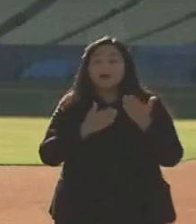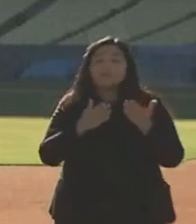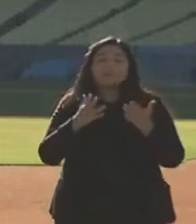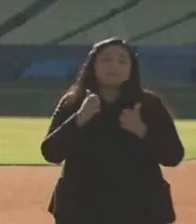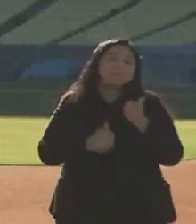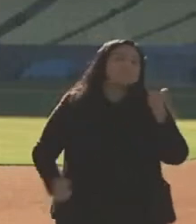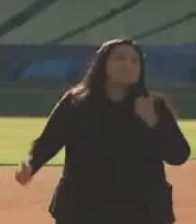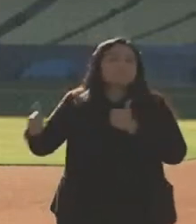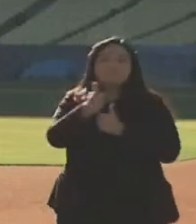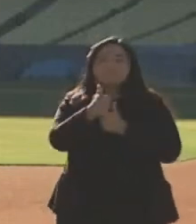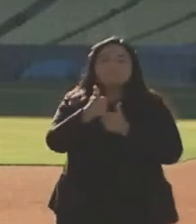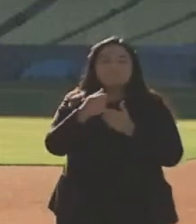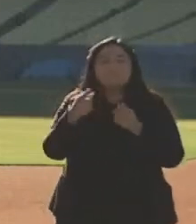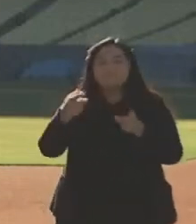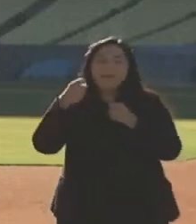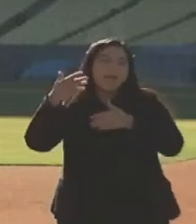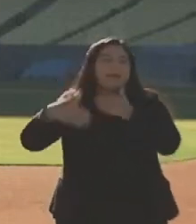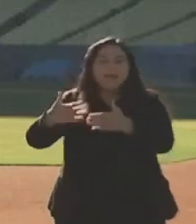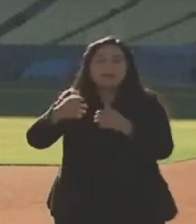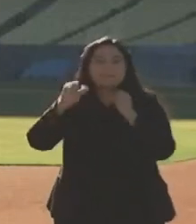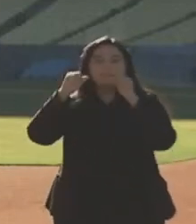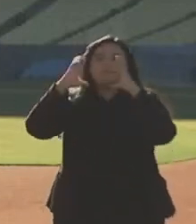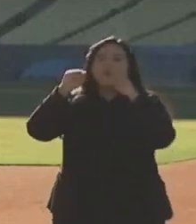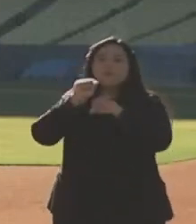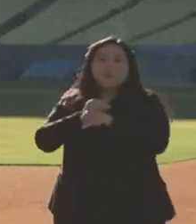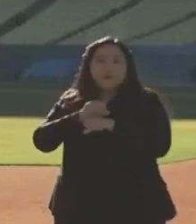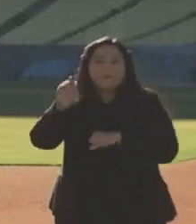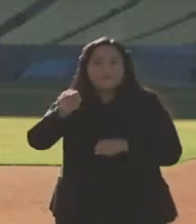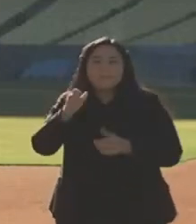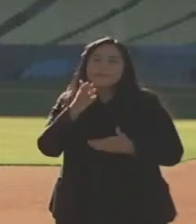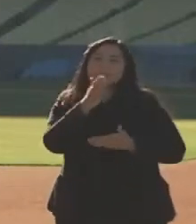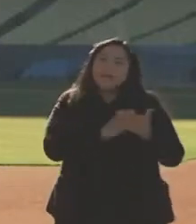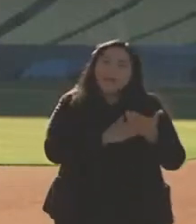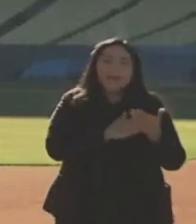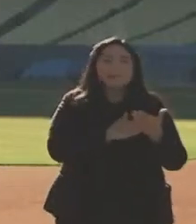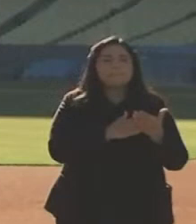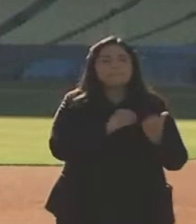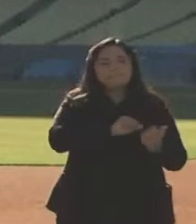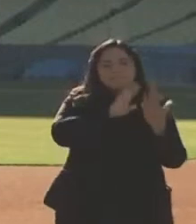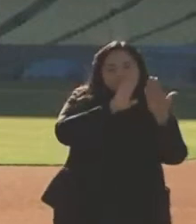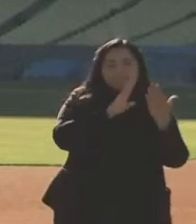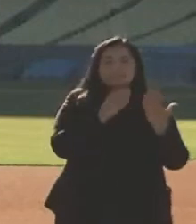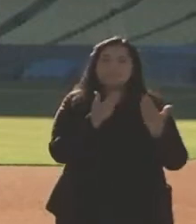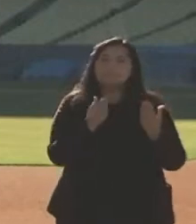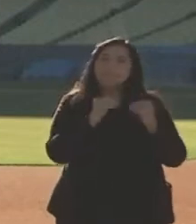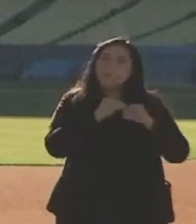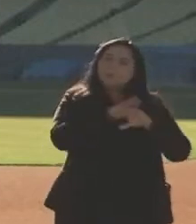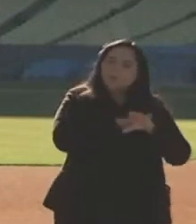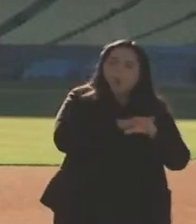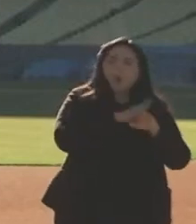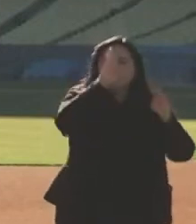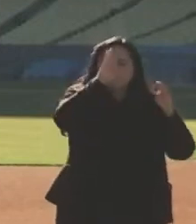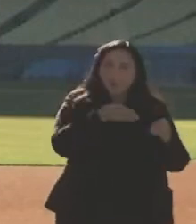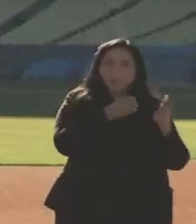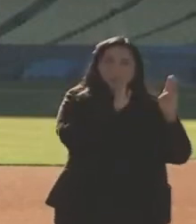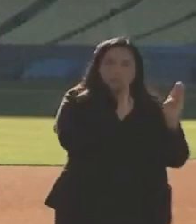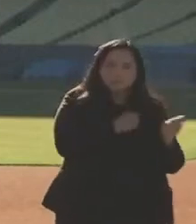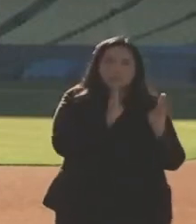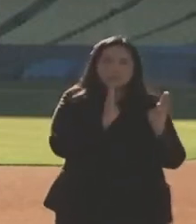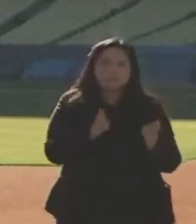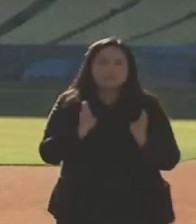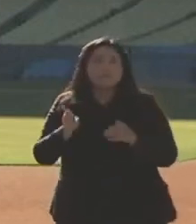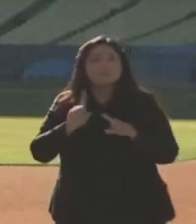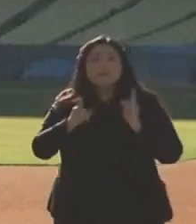an extraordinary job. And some have a mindset where they're going to be a little more methodical, a little more focused. Here's the good news. We are in